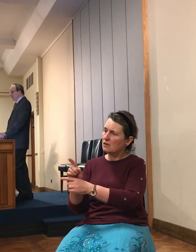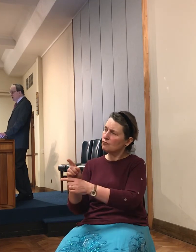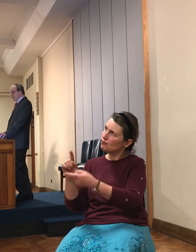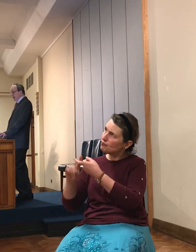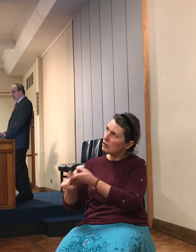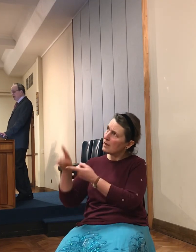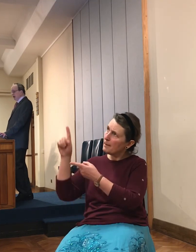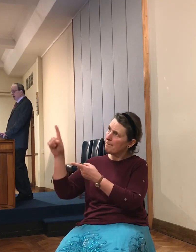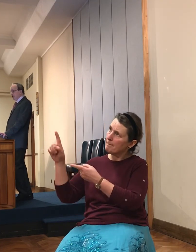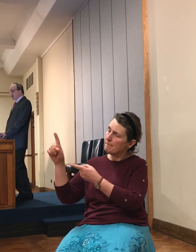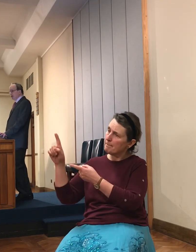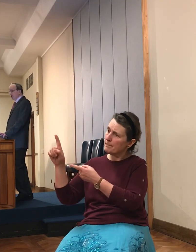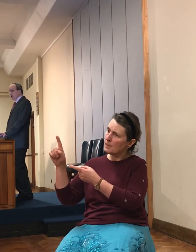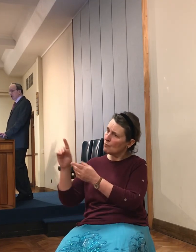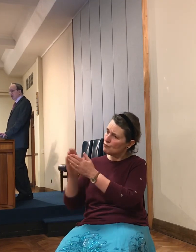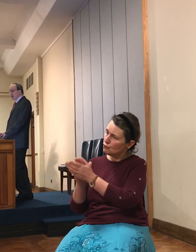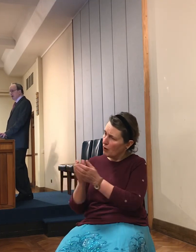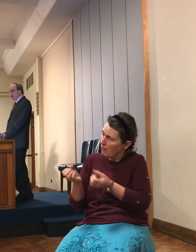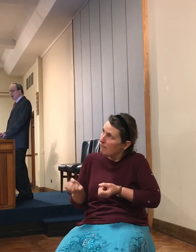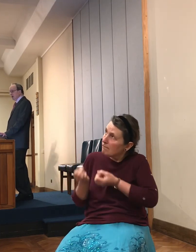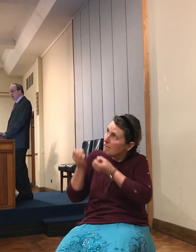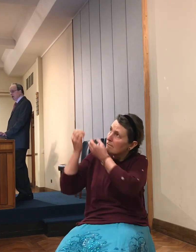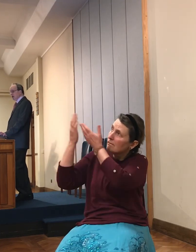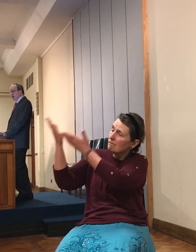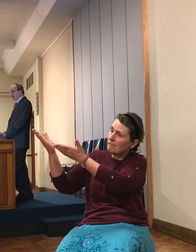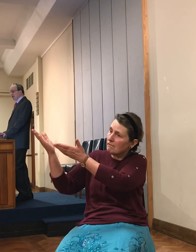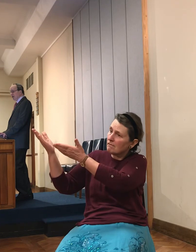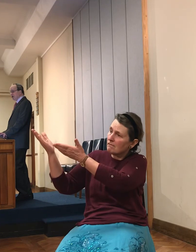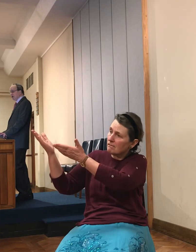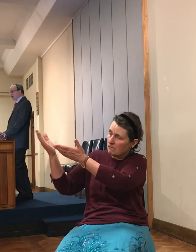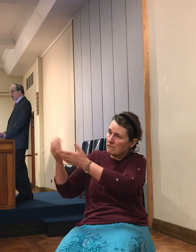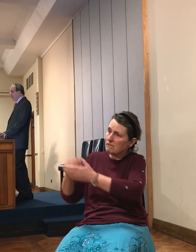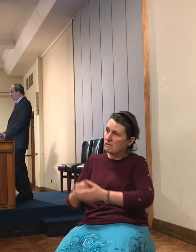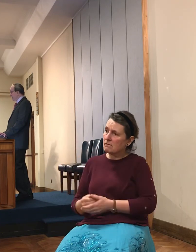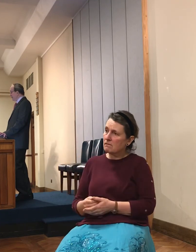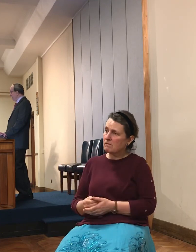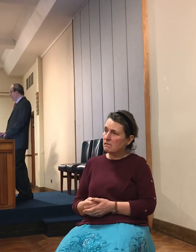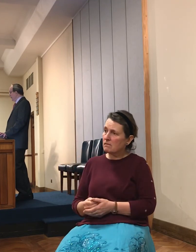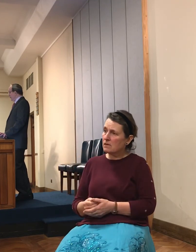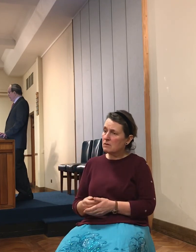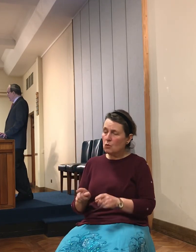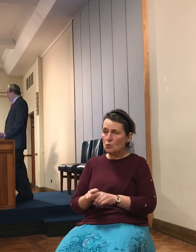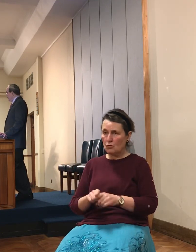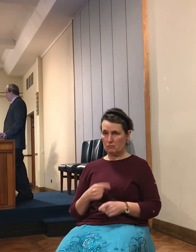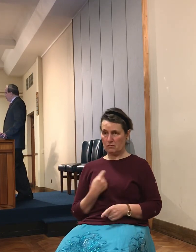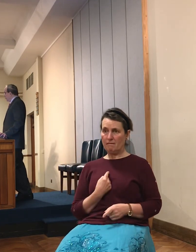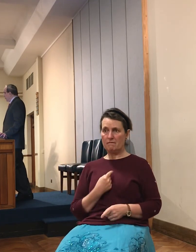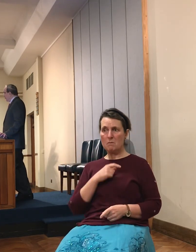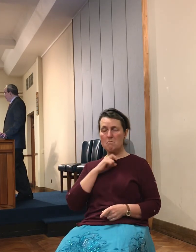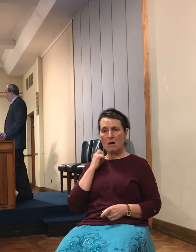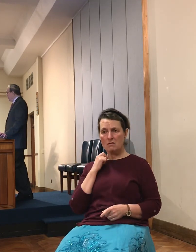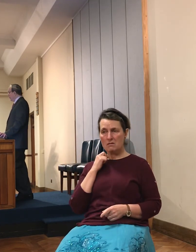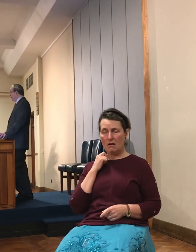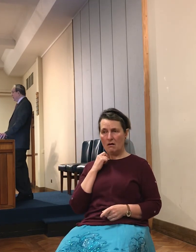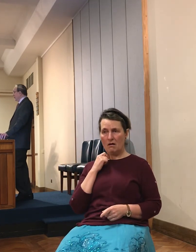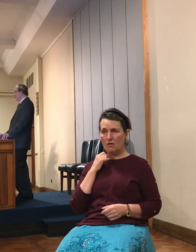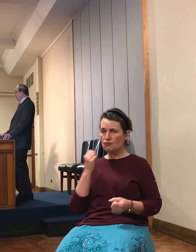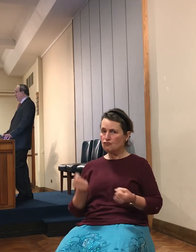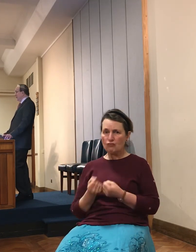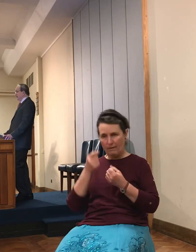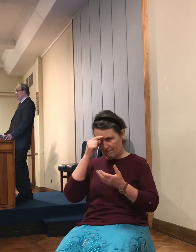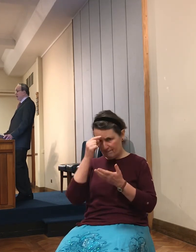I will be held accountable if I'm not endeavouring to strengthen faith. That's what Joshua is doing.